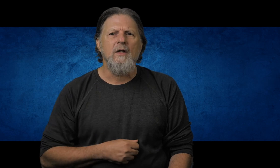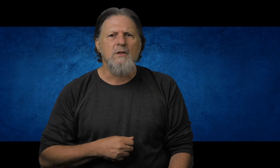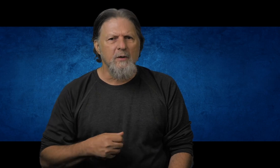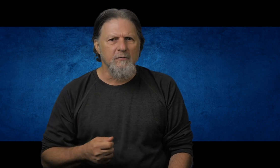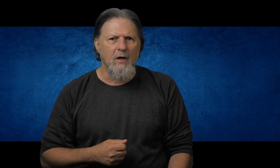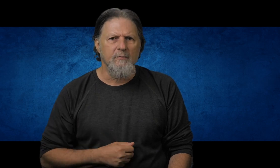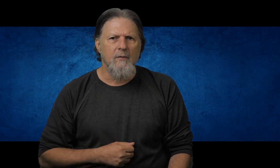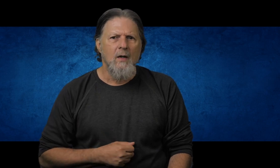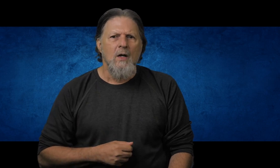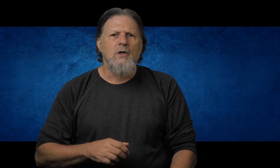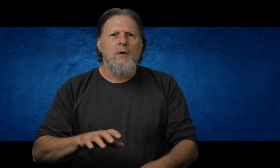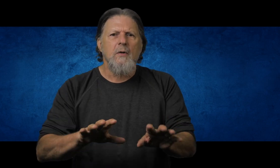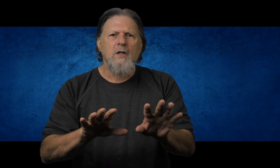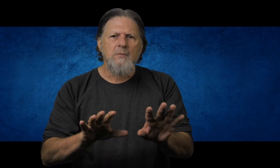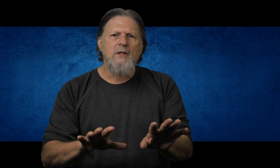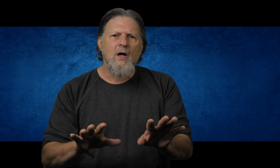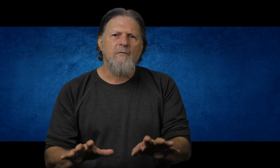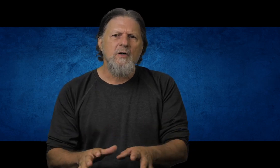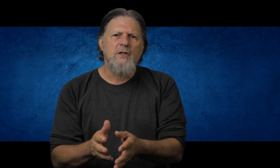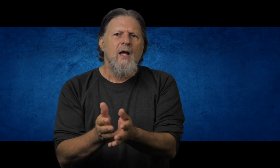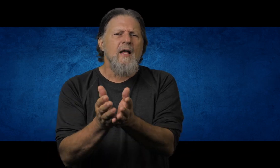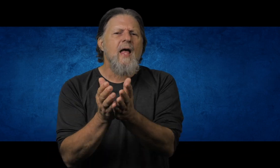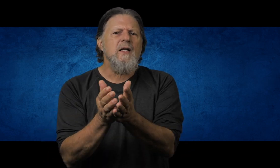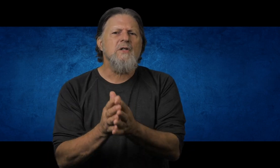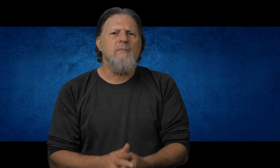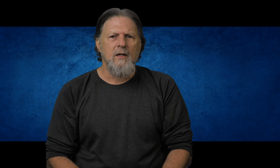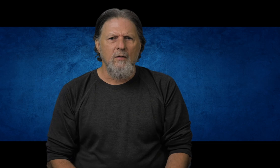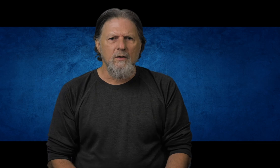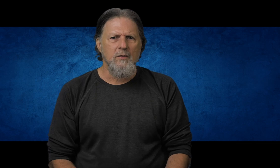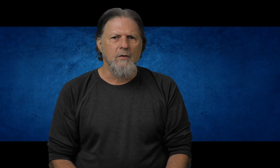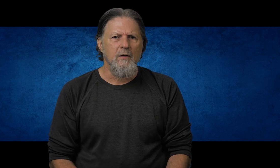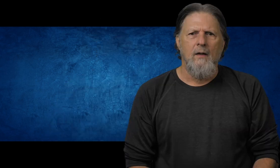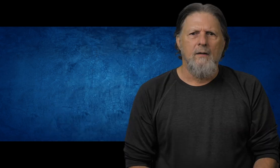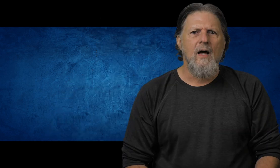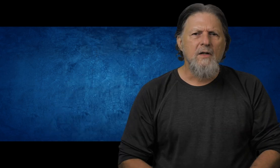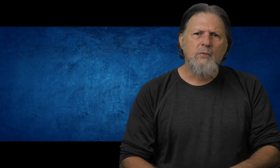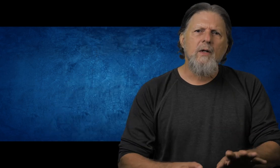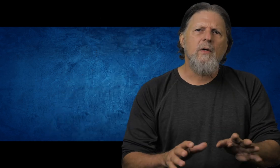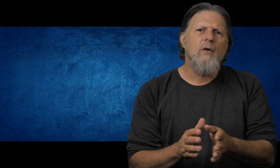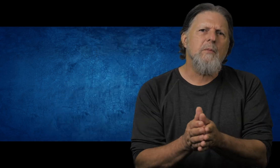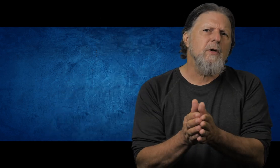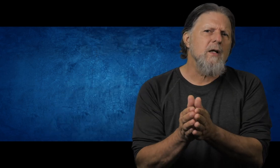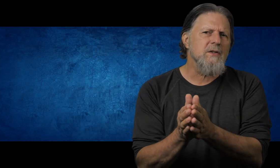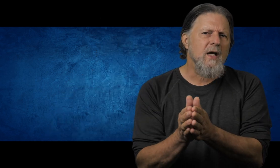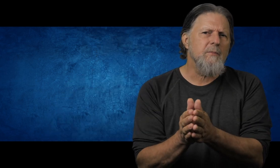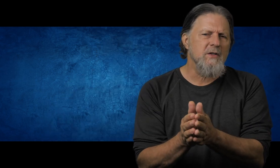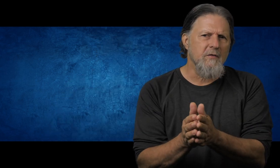is built from. So we put this piece on first, and that is done by knowing the truth. Now this week, we're going to put on the second piece of